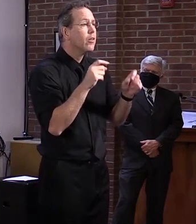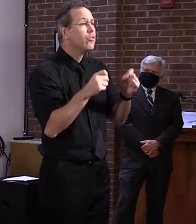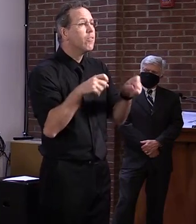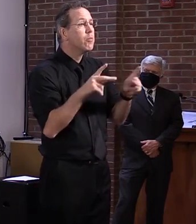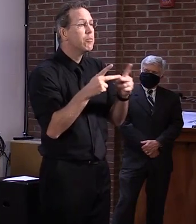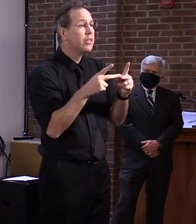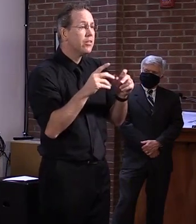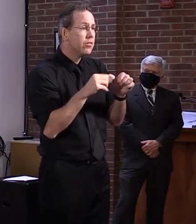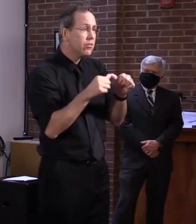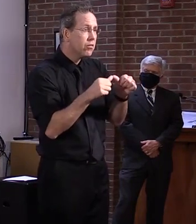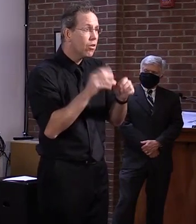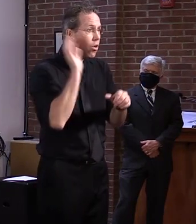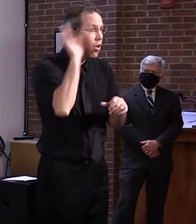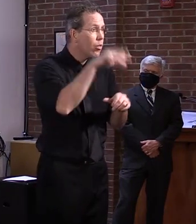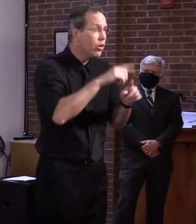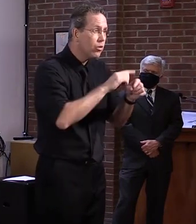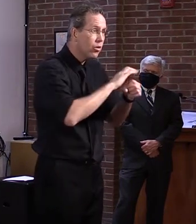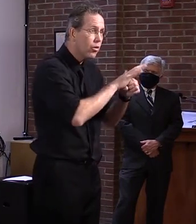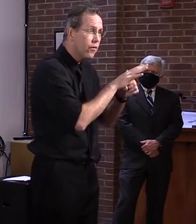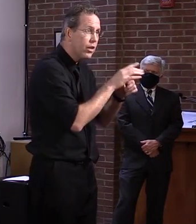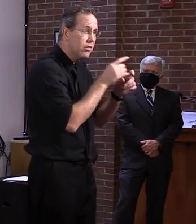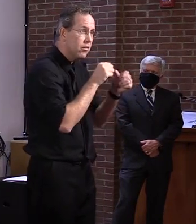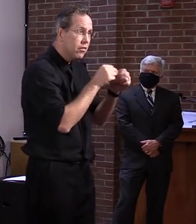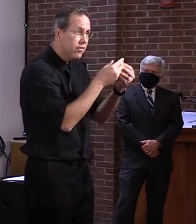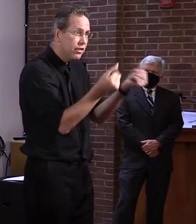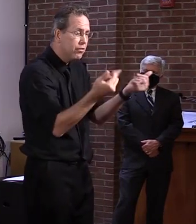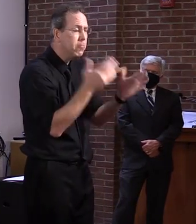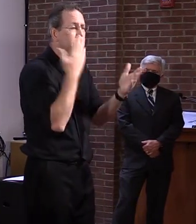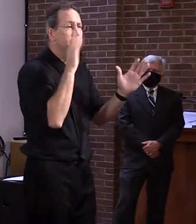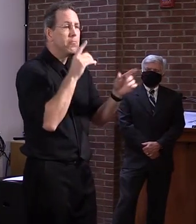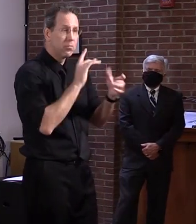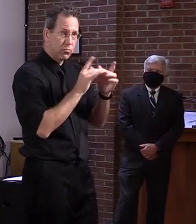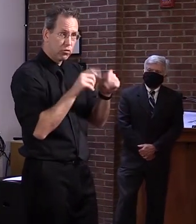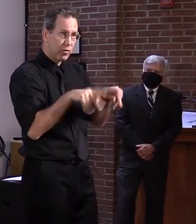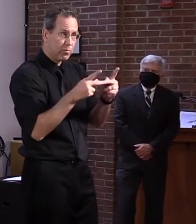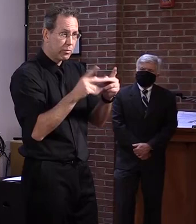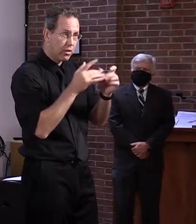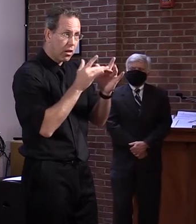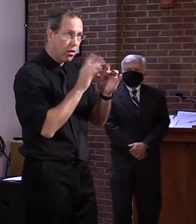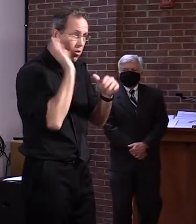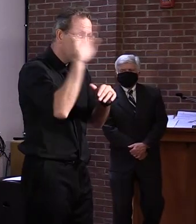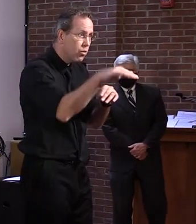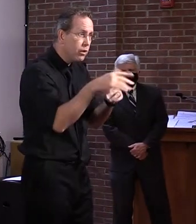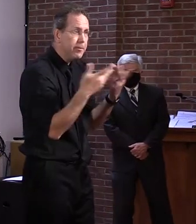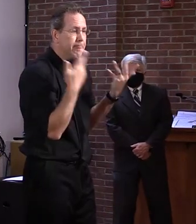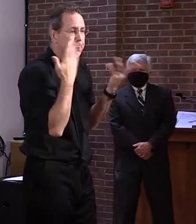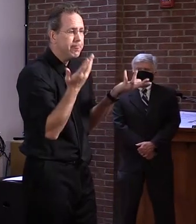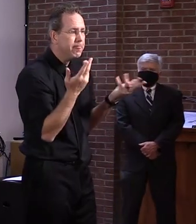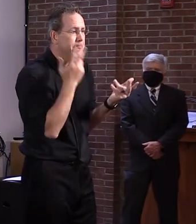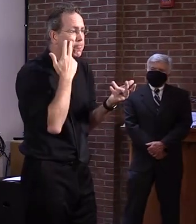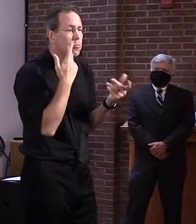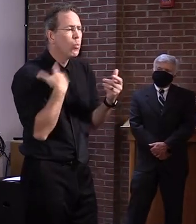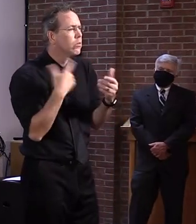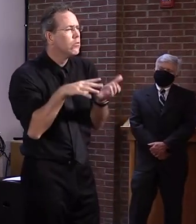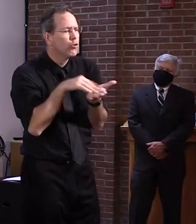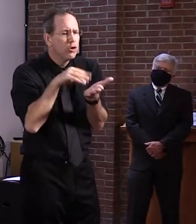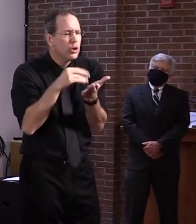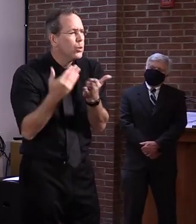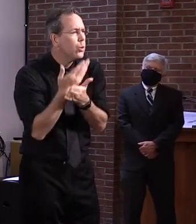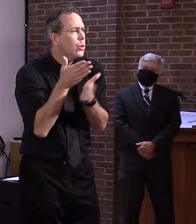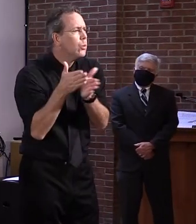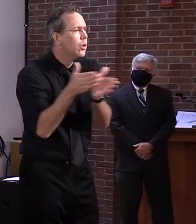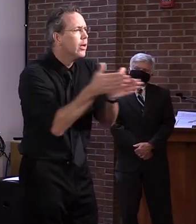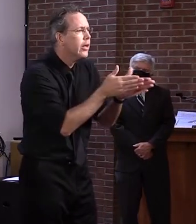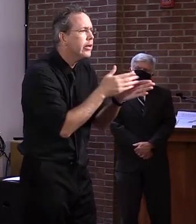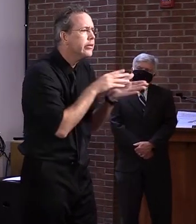a lot of things that we've done, uh, throughout the last five or six months. And maybe we'll continue, uh, to provide that. Maybe we'll